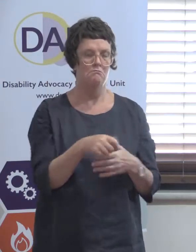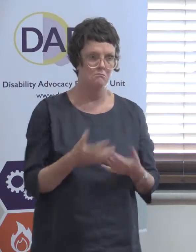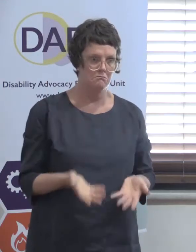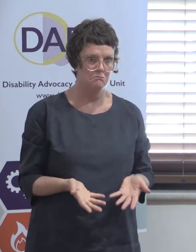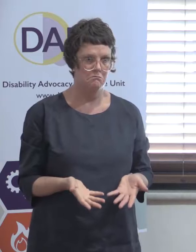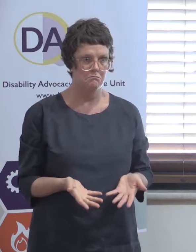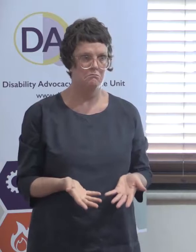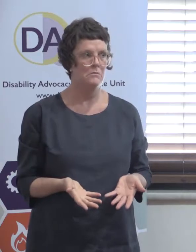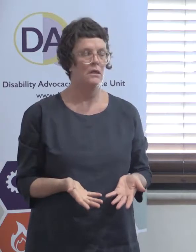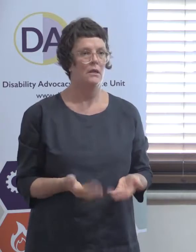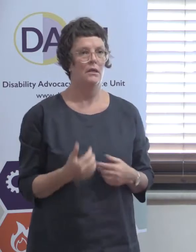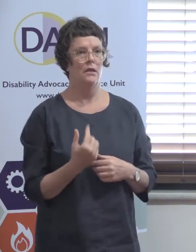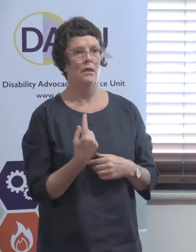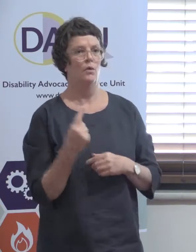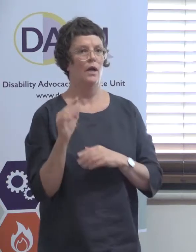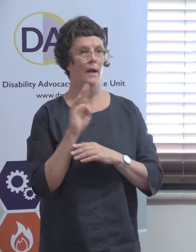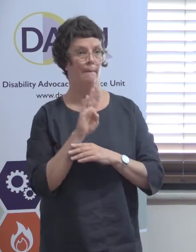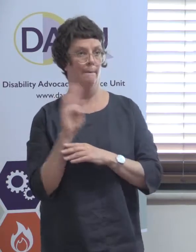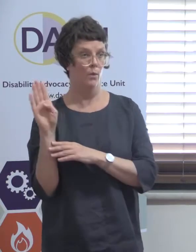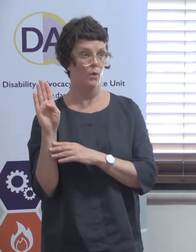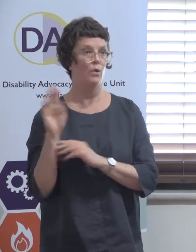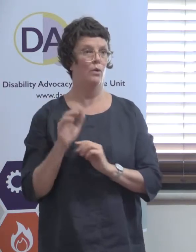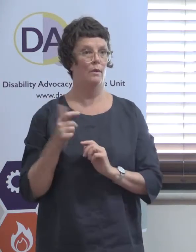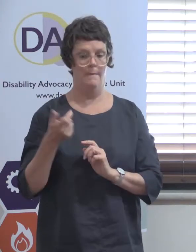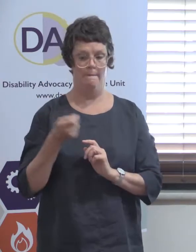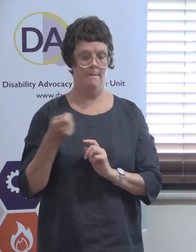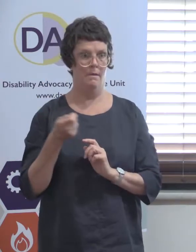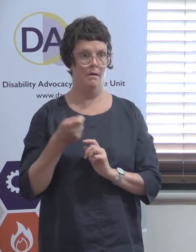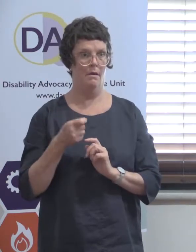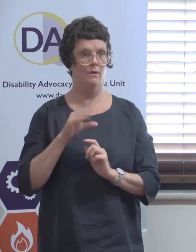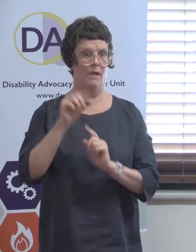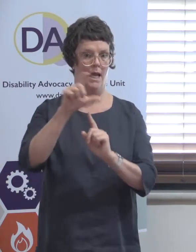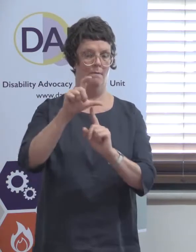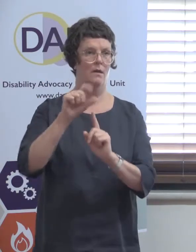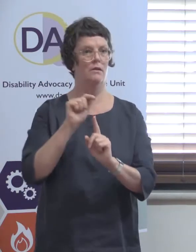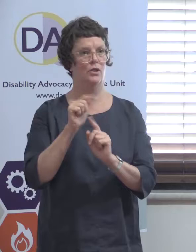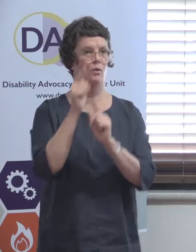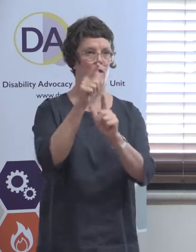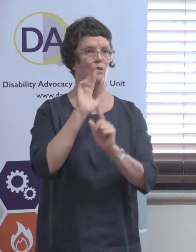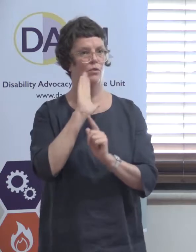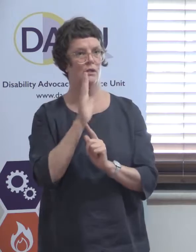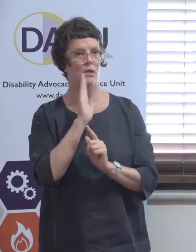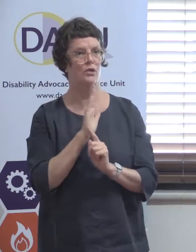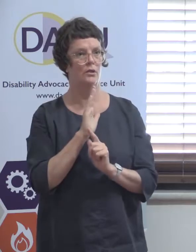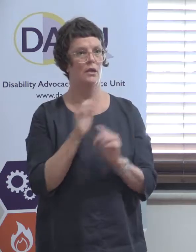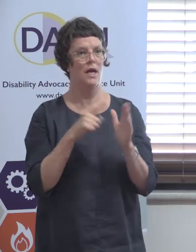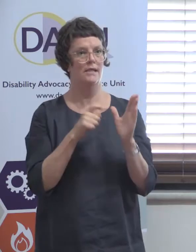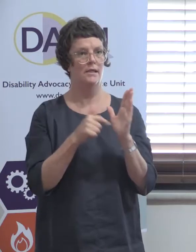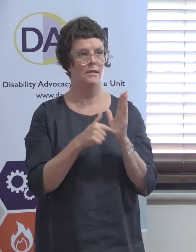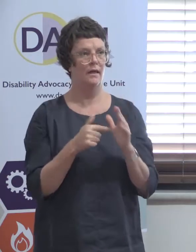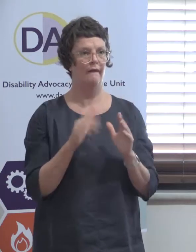And then one of my board members, Fiona Mae from Atticus in Canberra, happened to be at a presentation in the ACT by this group of economists